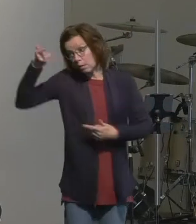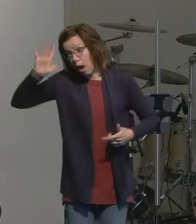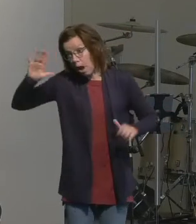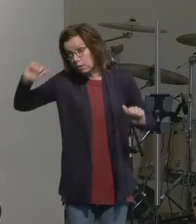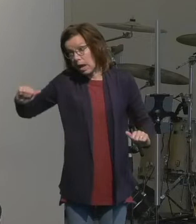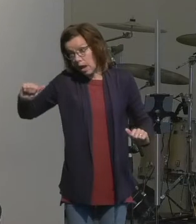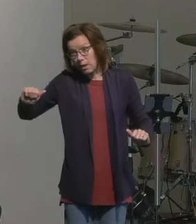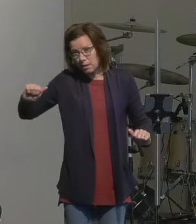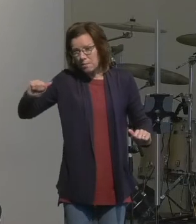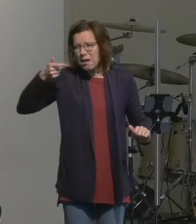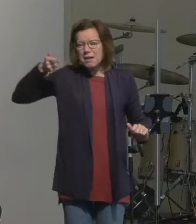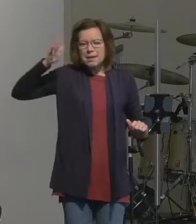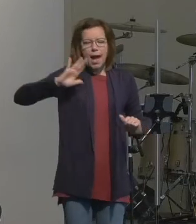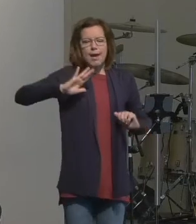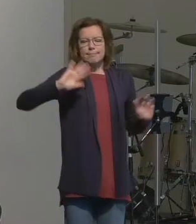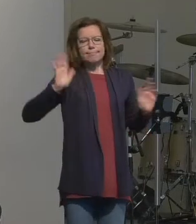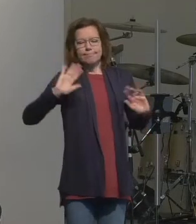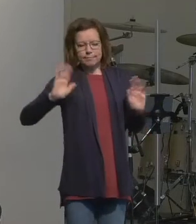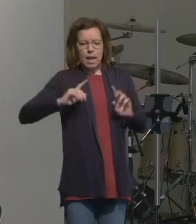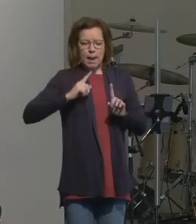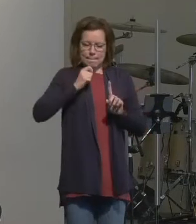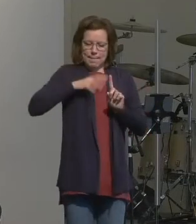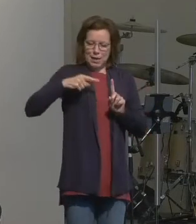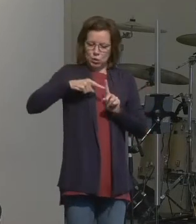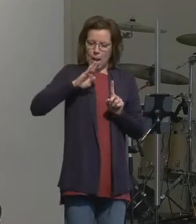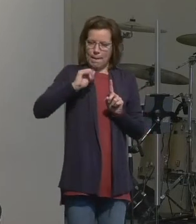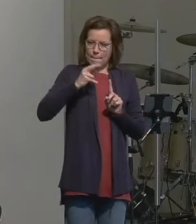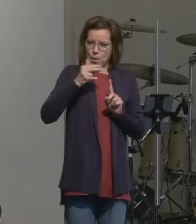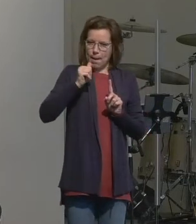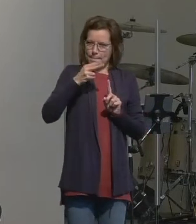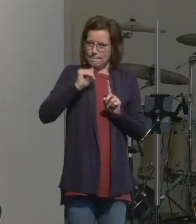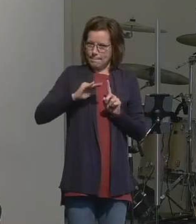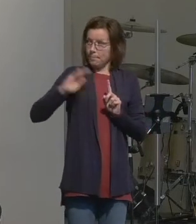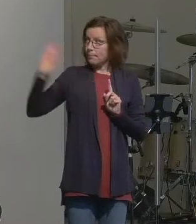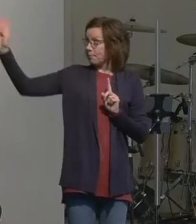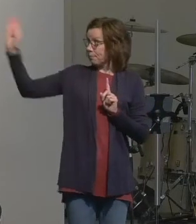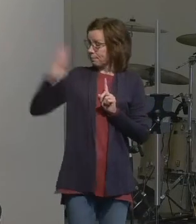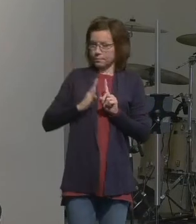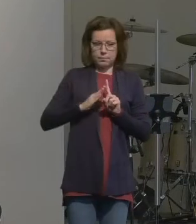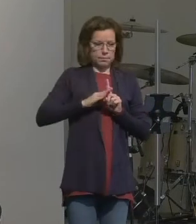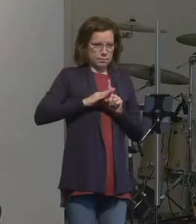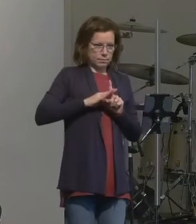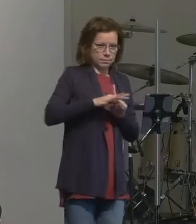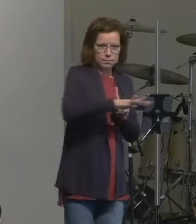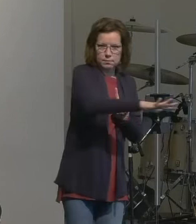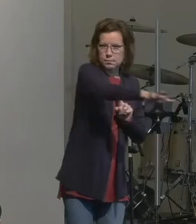but the reason he's blessing Abraham is because you're going to be my image in the world to those who don't know me